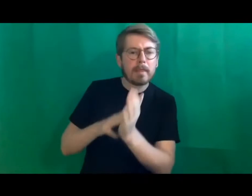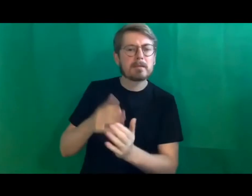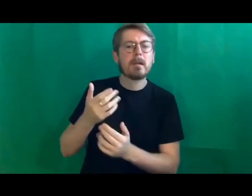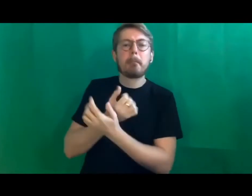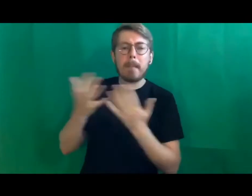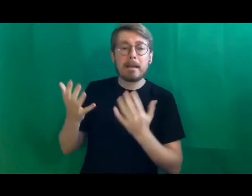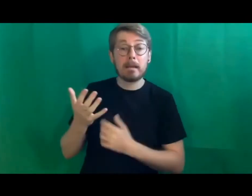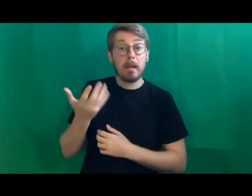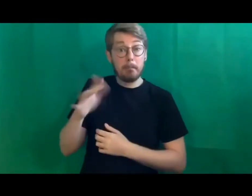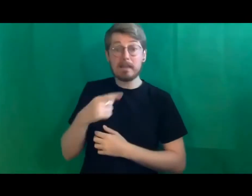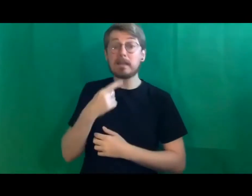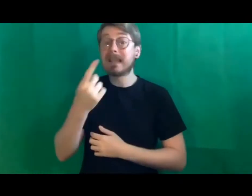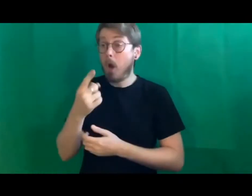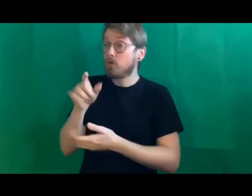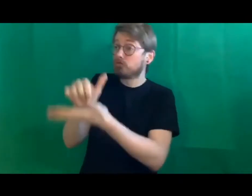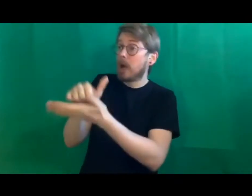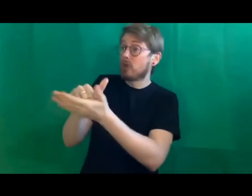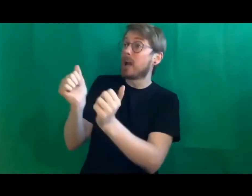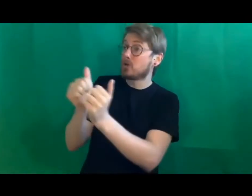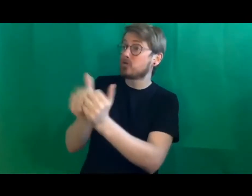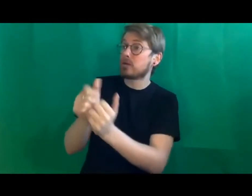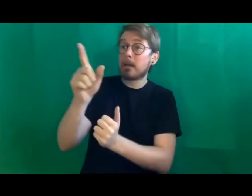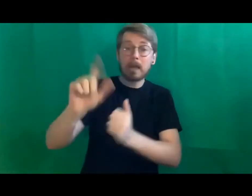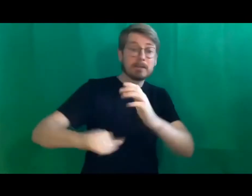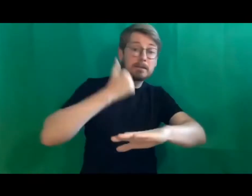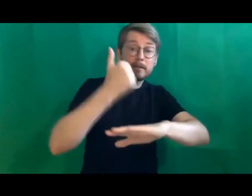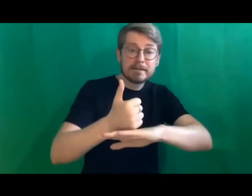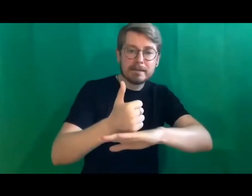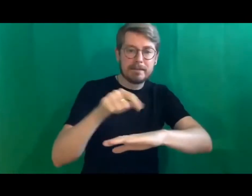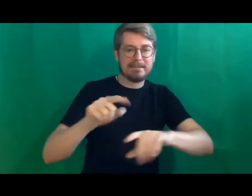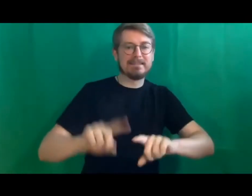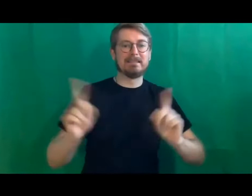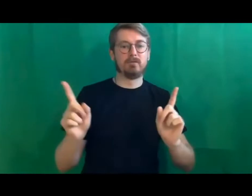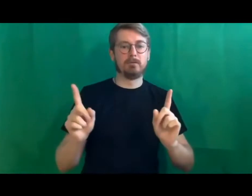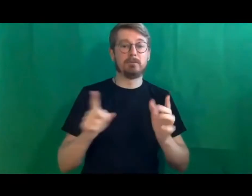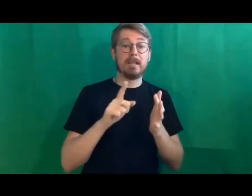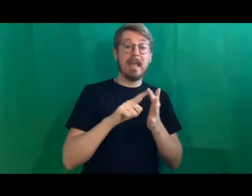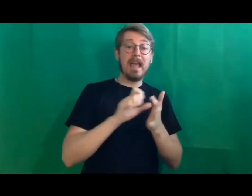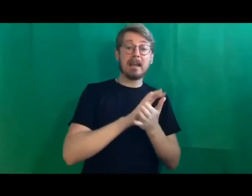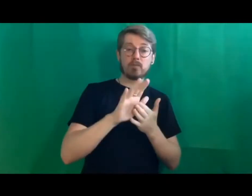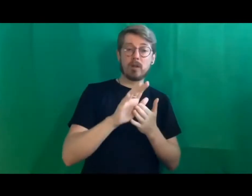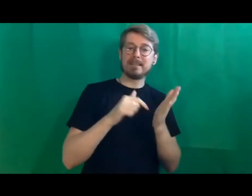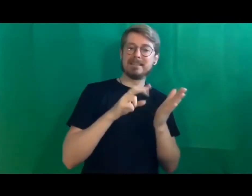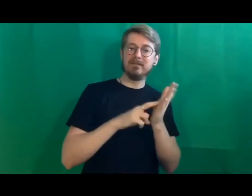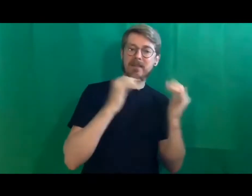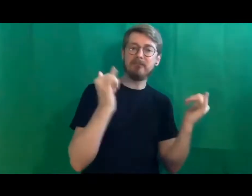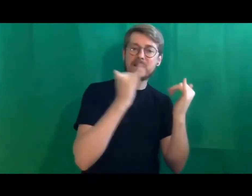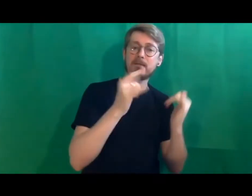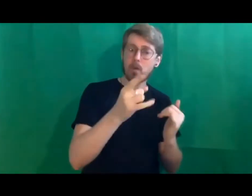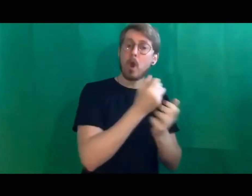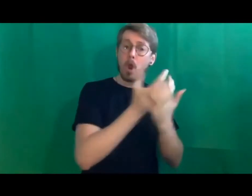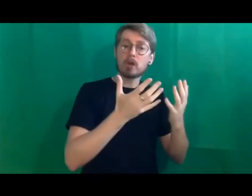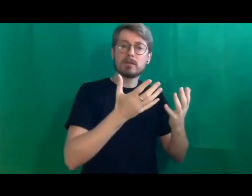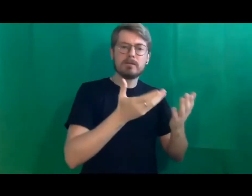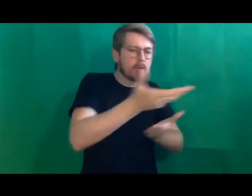executing them is a different matter and I'm sure even through the course of the Edinburgh TV Festival you will hear a lot of great talk but when it comes